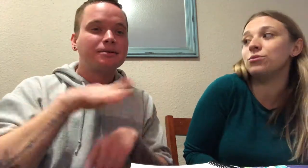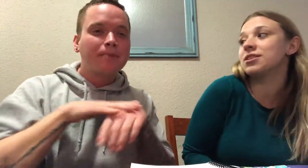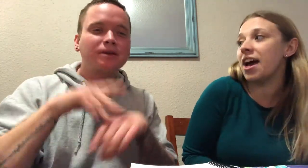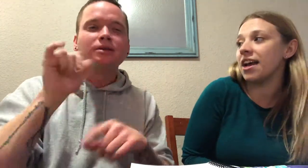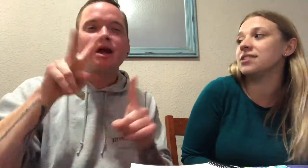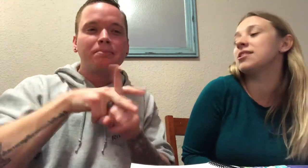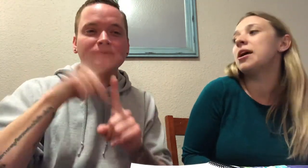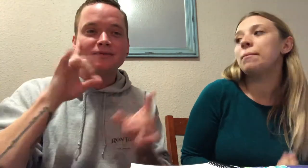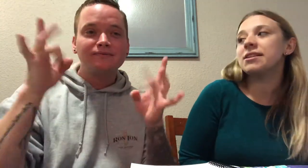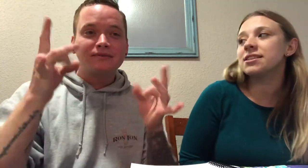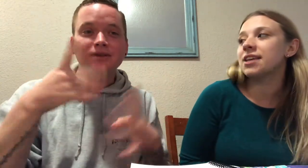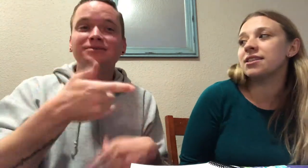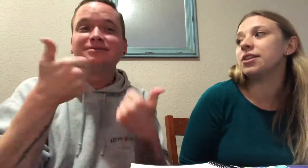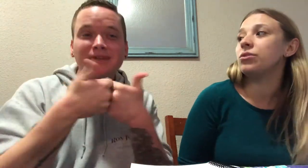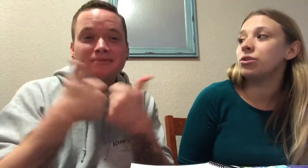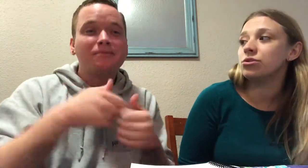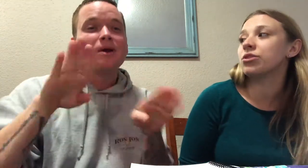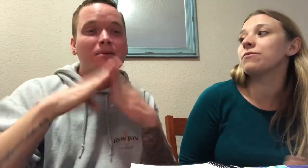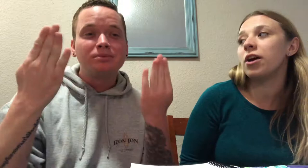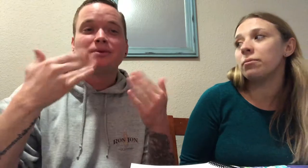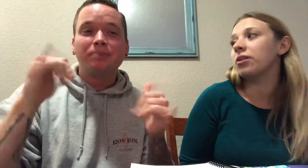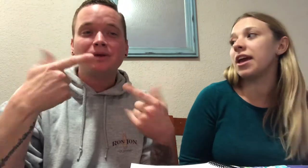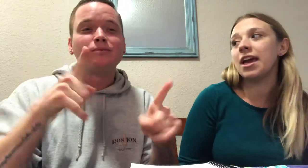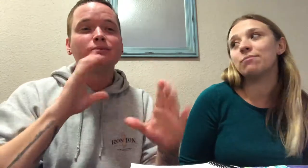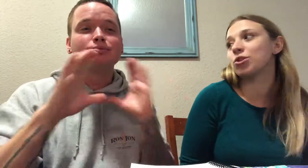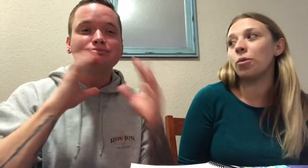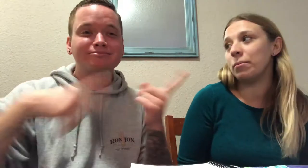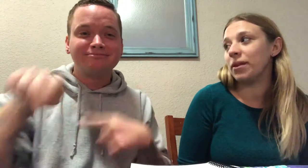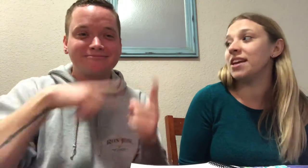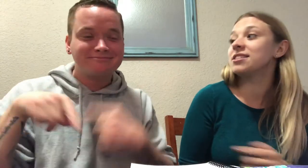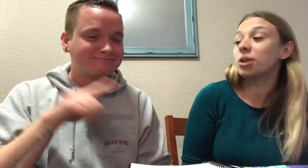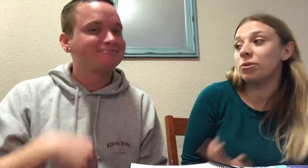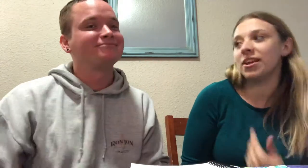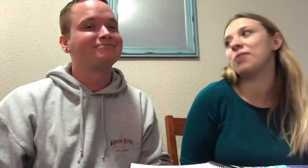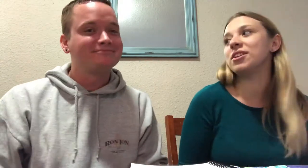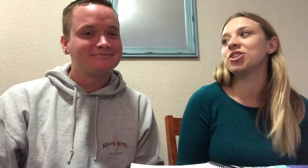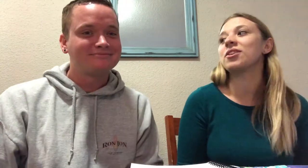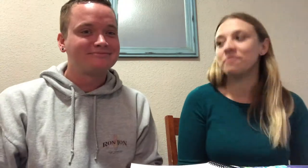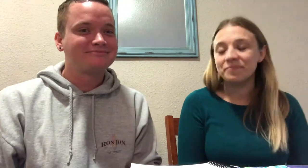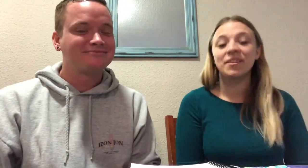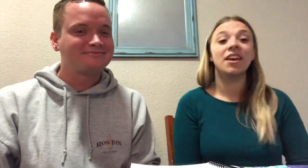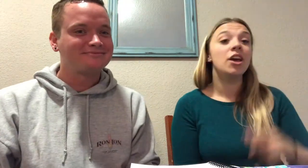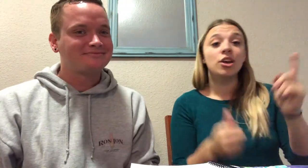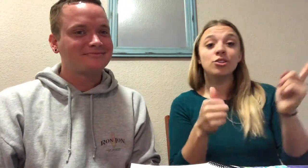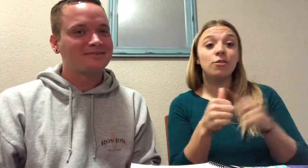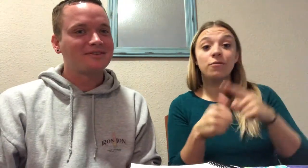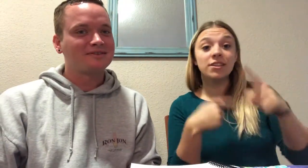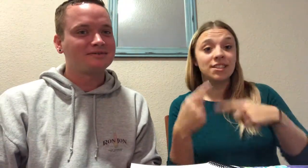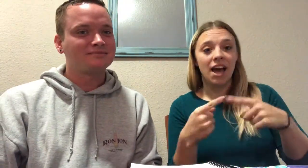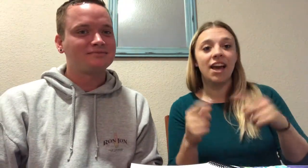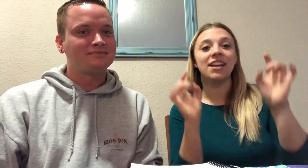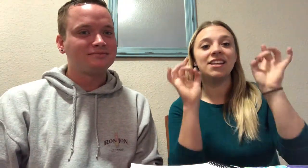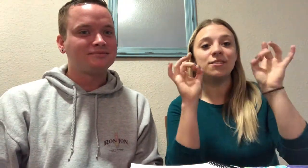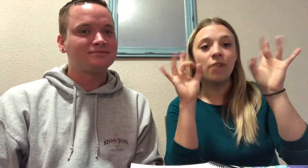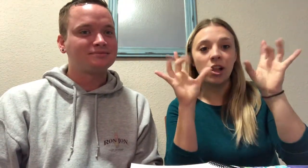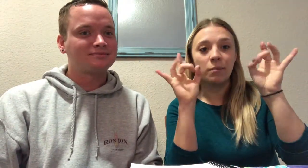signs, basic signs that you can use during volleyball games or open plays to communicate with each other. So the first sign is volleyball.